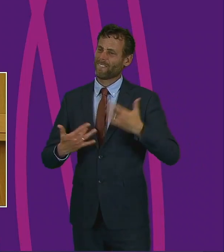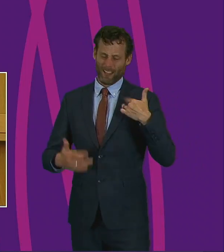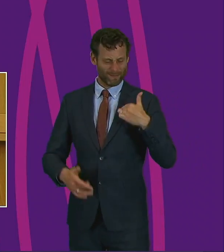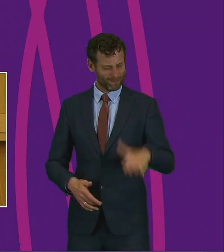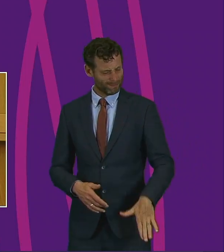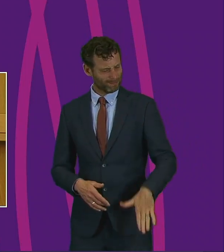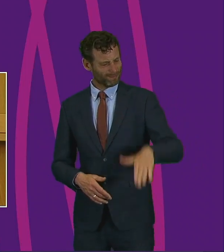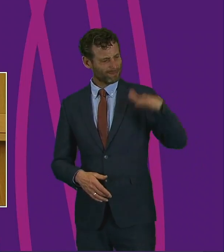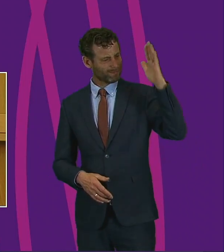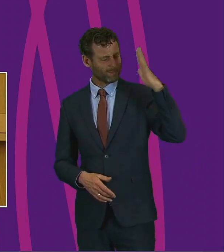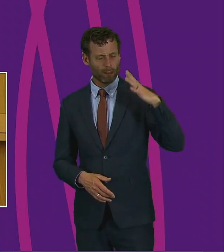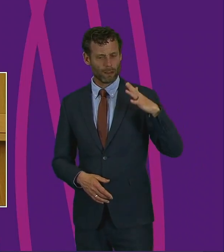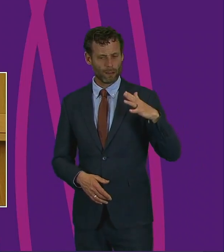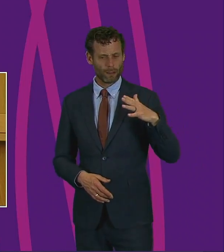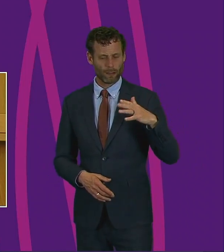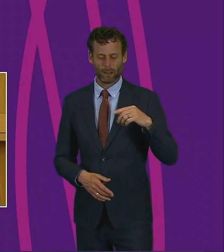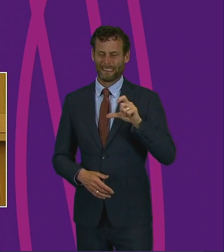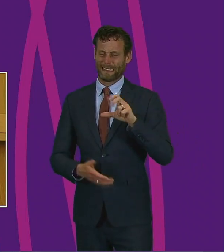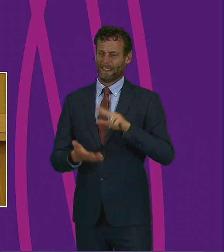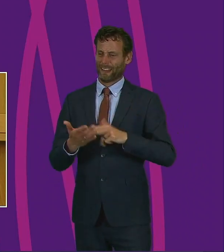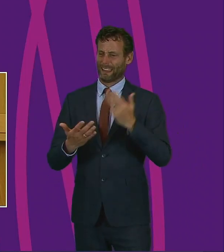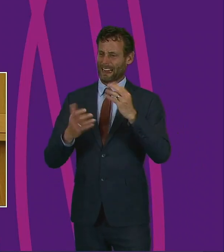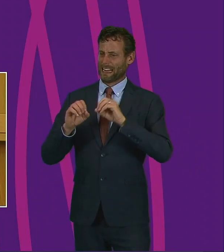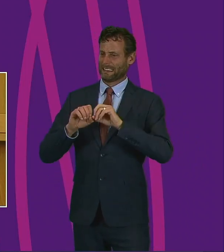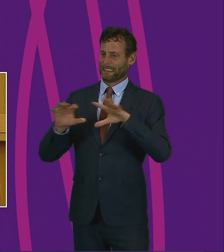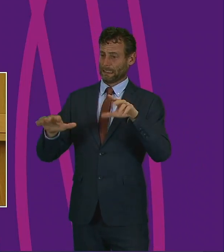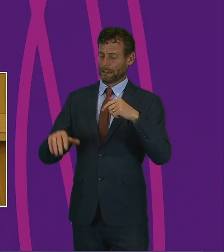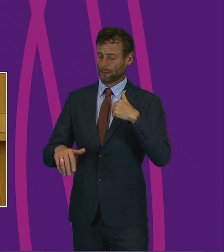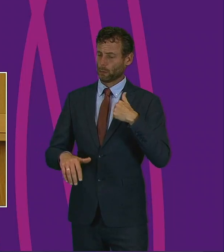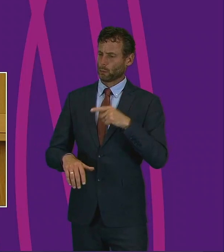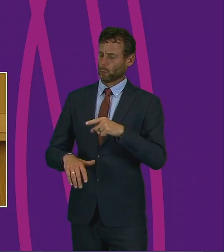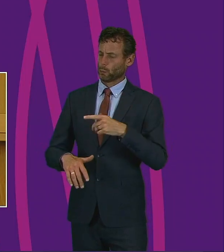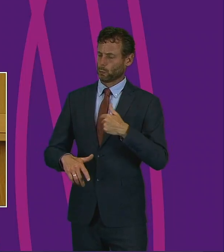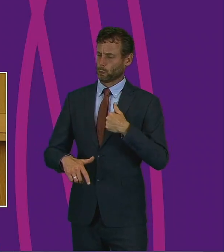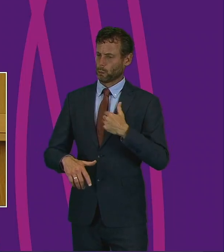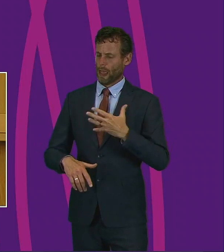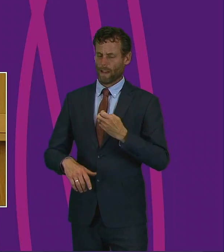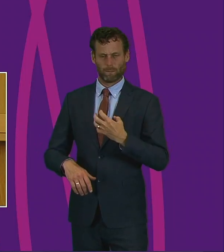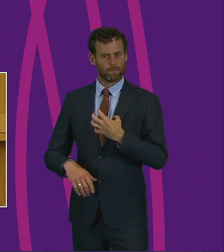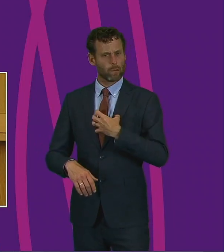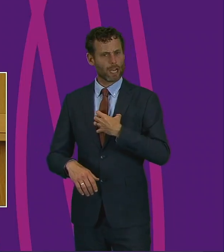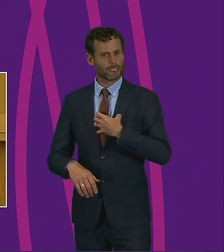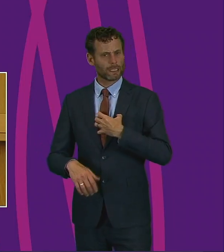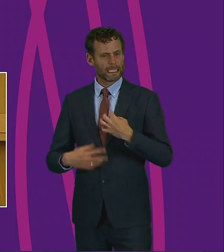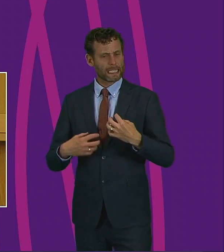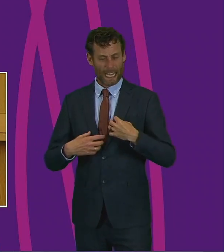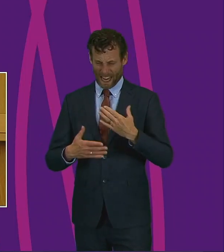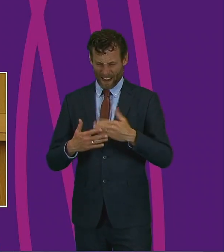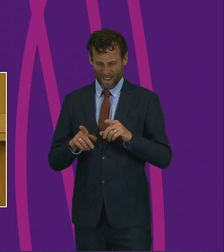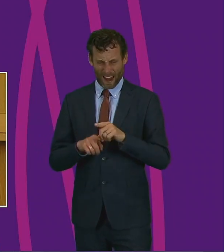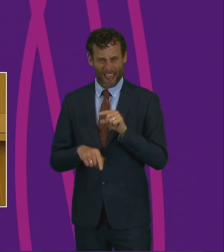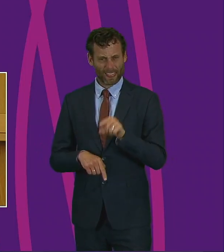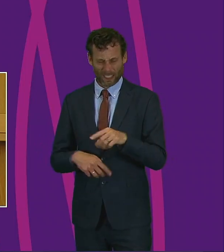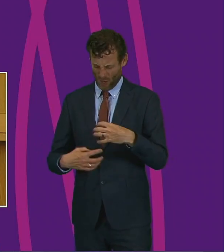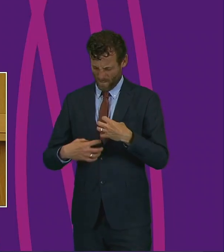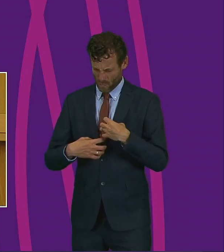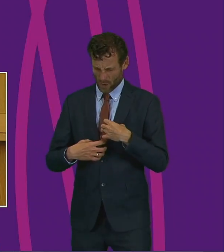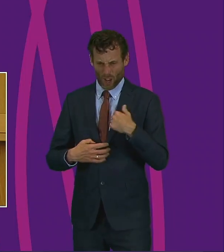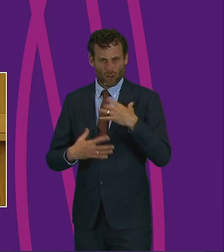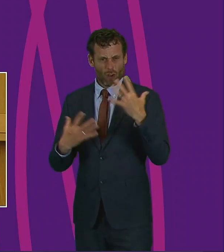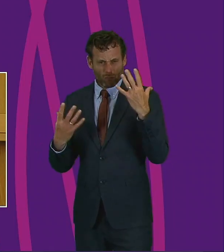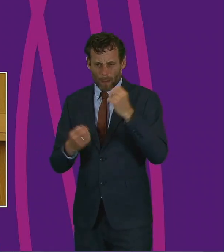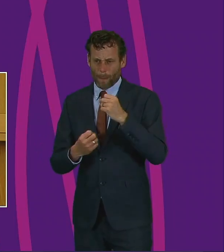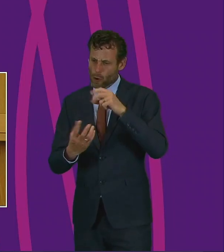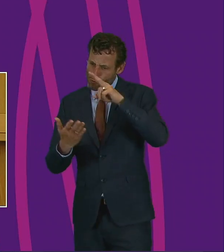I remember working late into the evening in the constituency office shortly before lockdown, trying to deal with a torrent of emails for those who